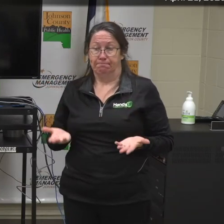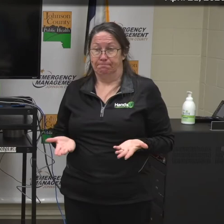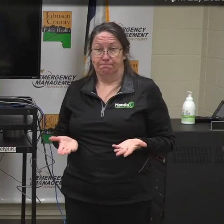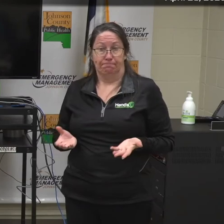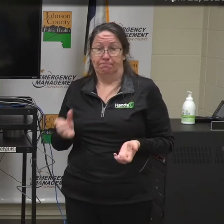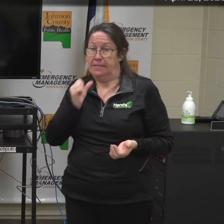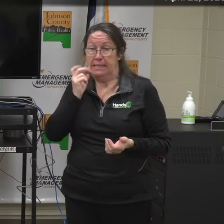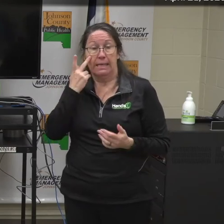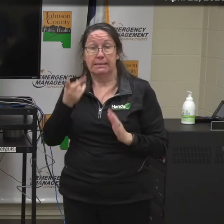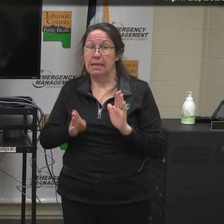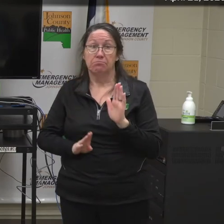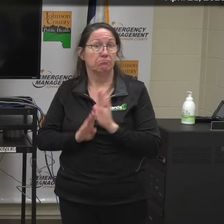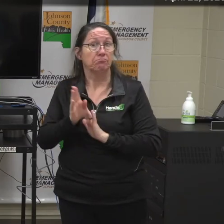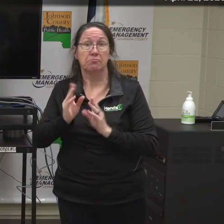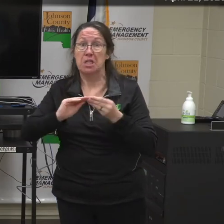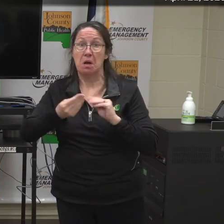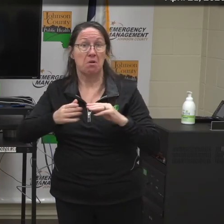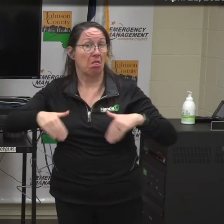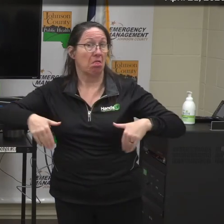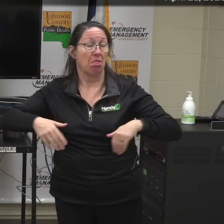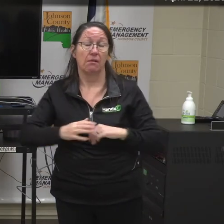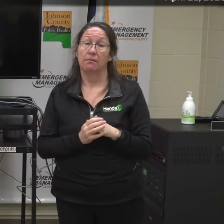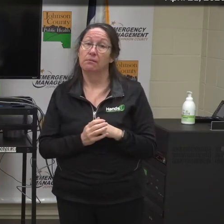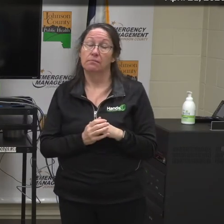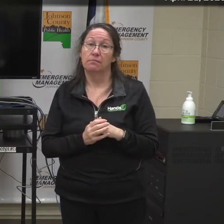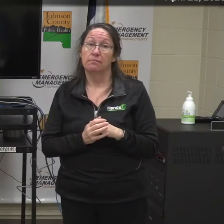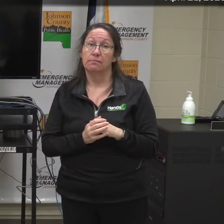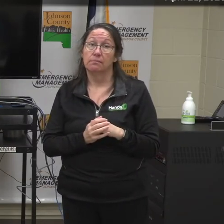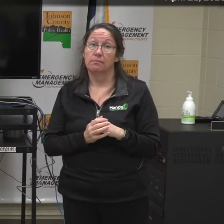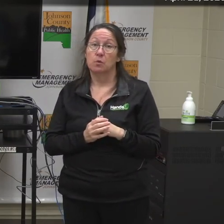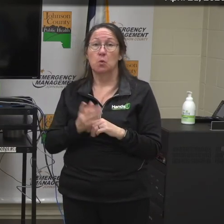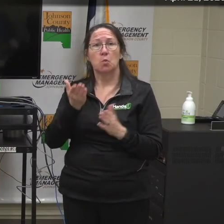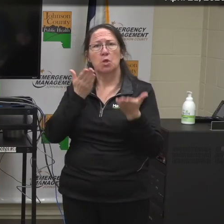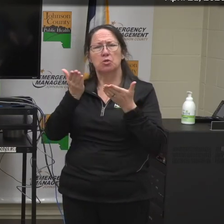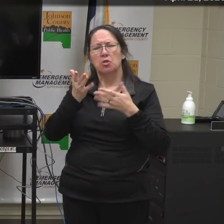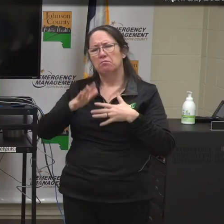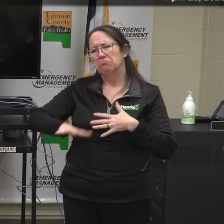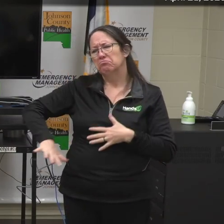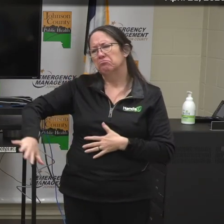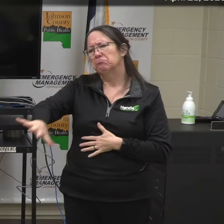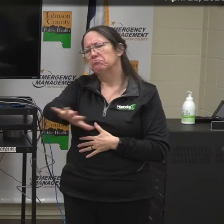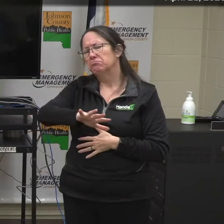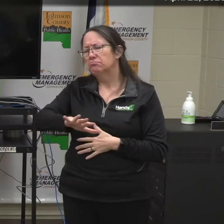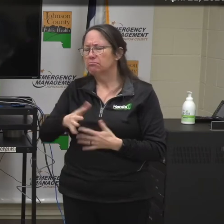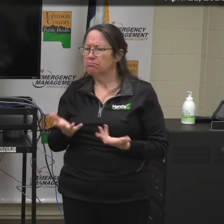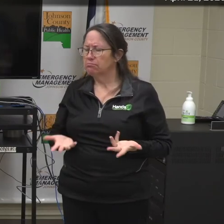seen an uptick yet in services. We serve approximately